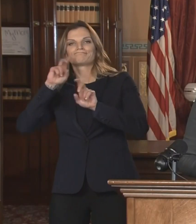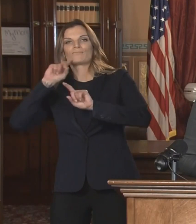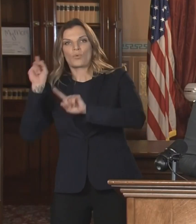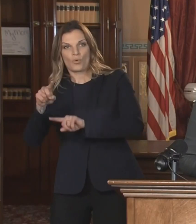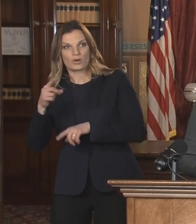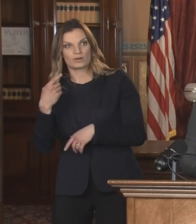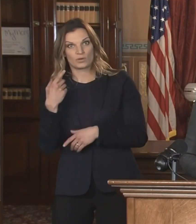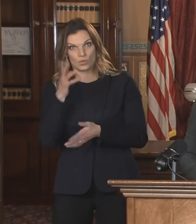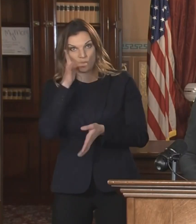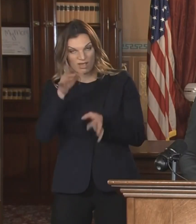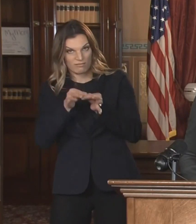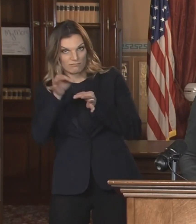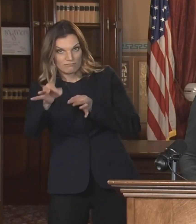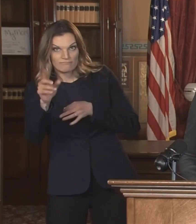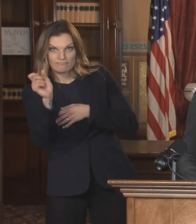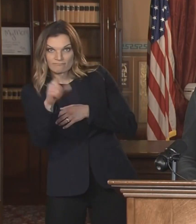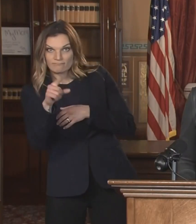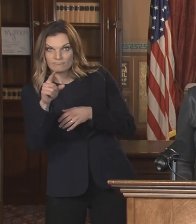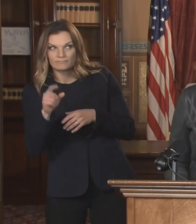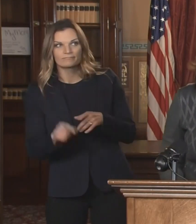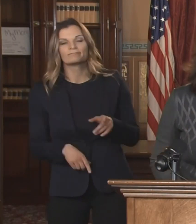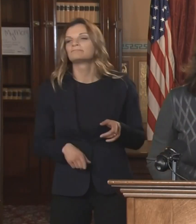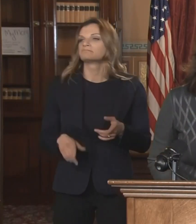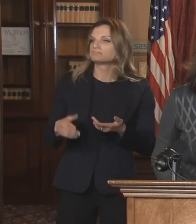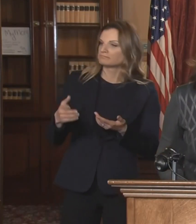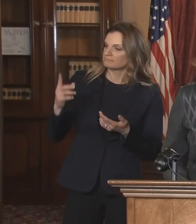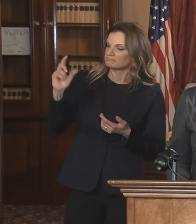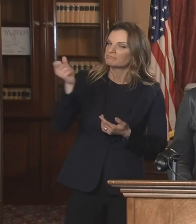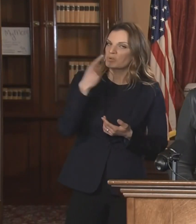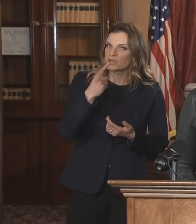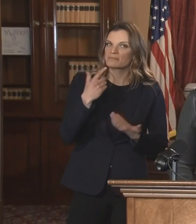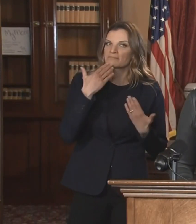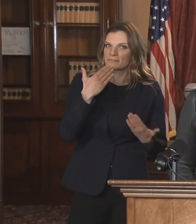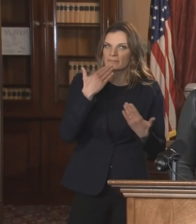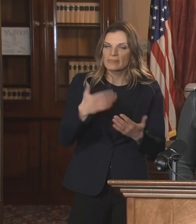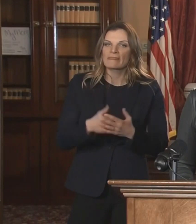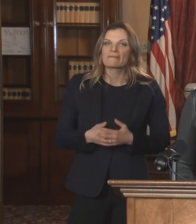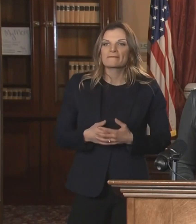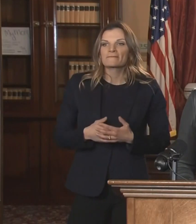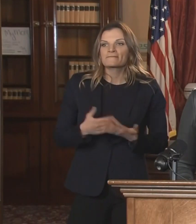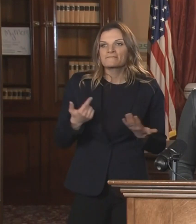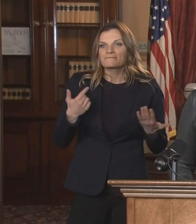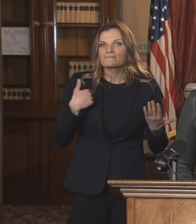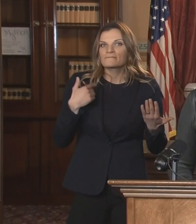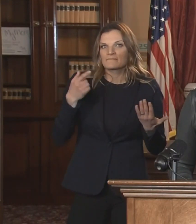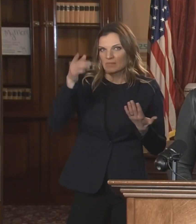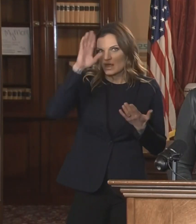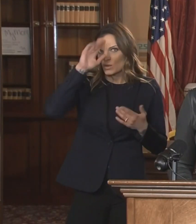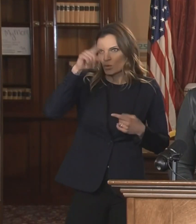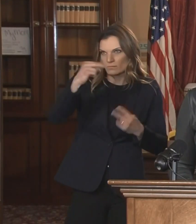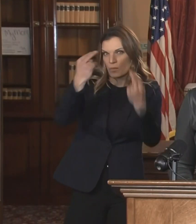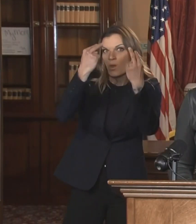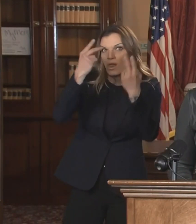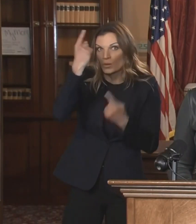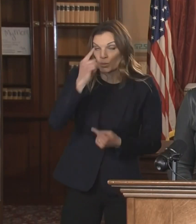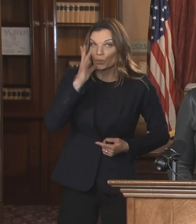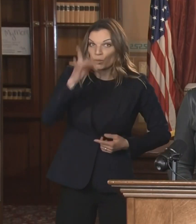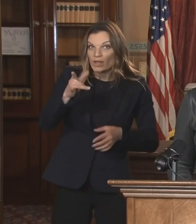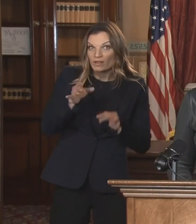extend that at this point. Well, I appreciate the question, Emily, and I'm sure that that's what's on lots of people's minds.